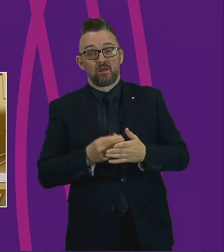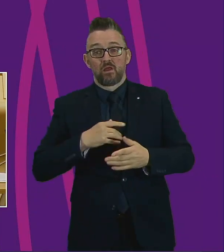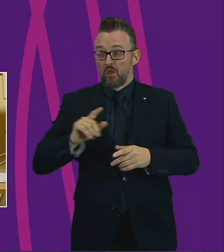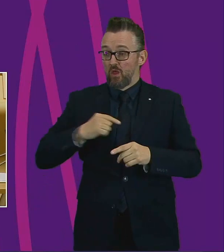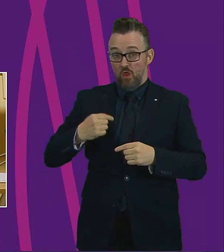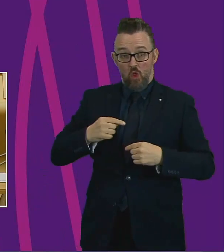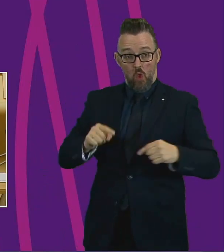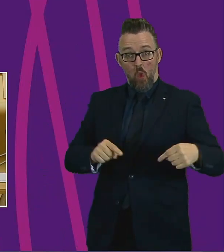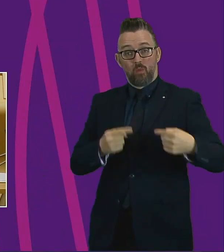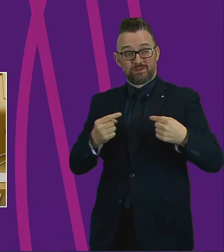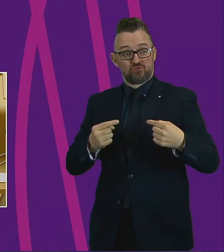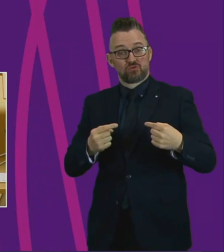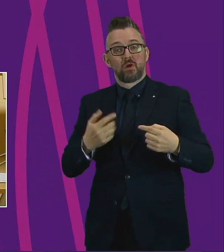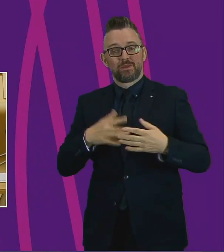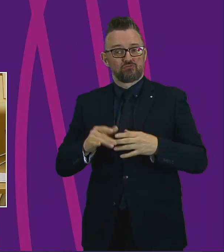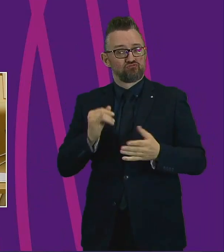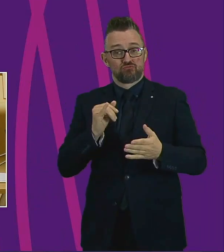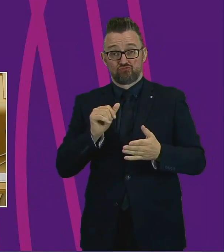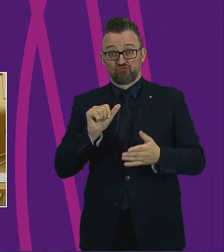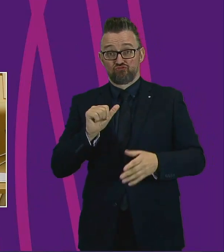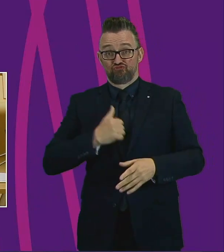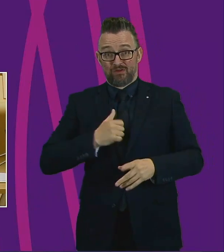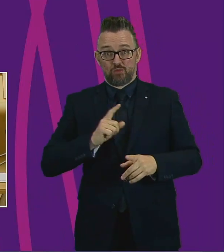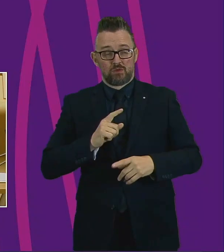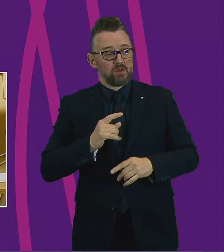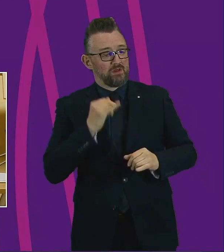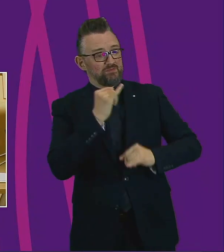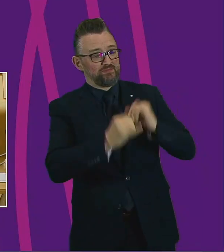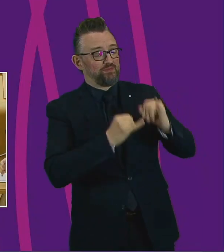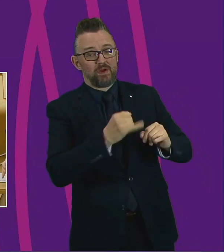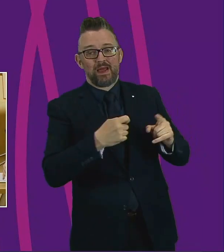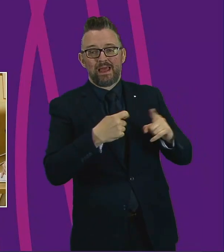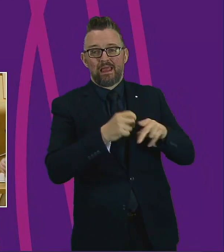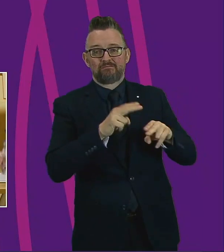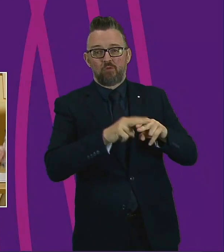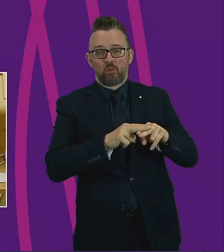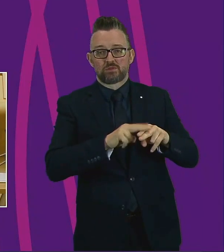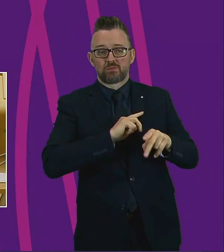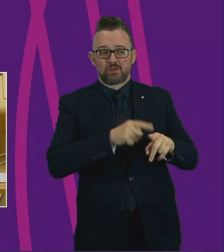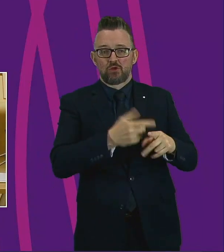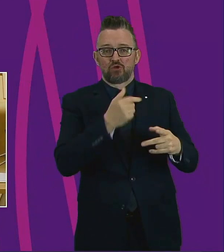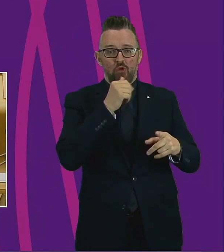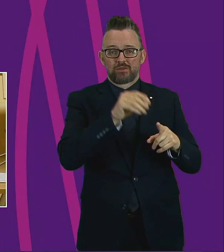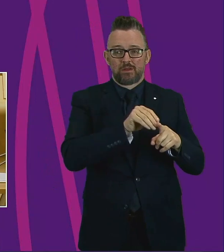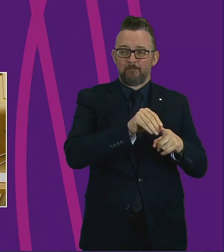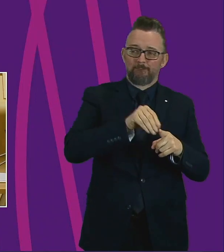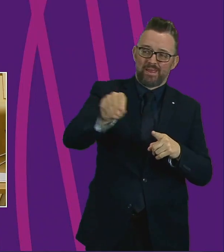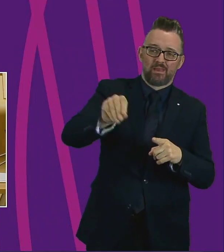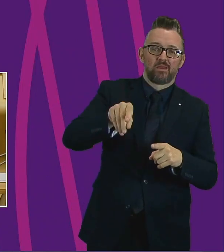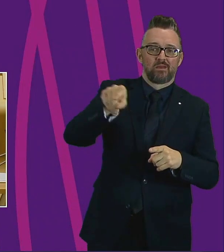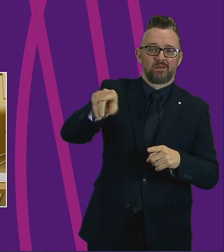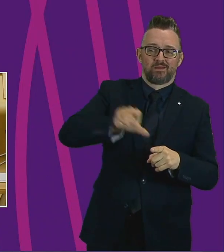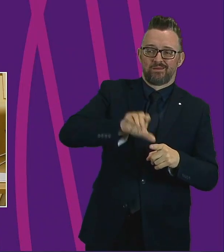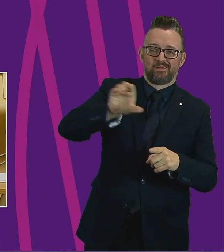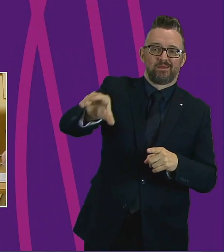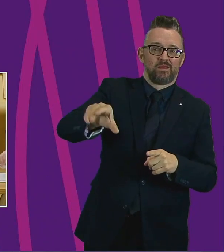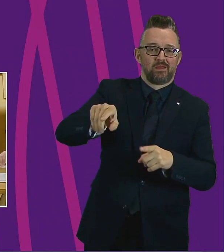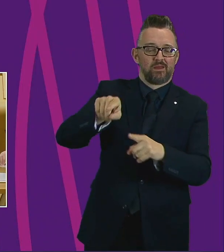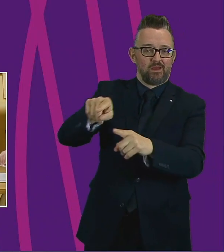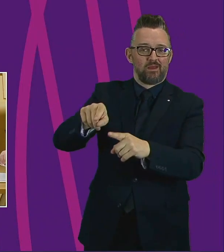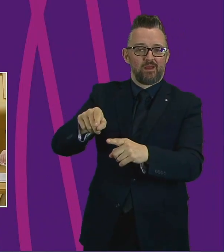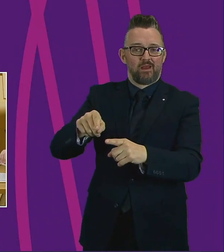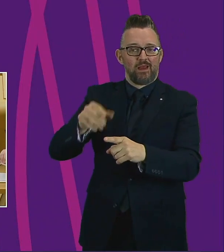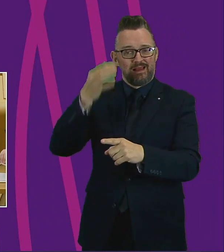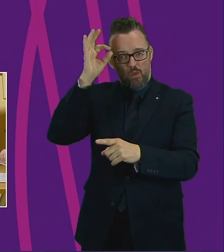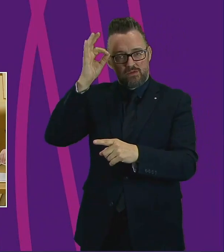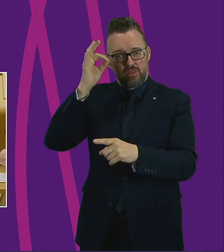rightly criticised Kate Forbes for not paying councils the 155 million pound in the consequentials that they were